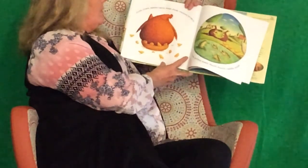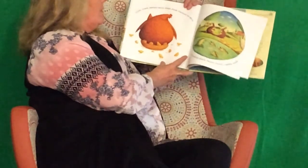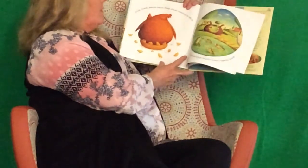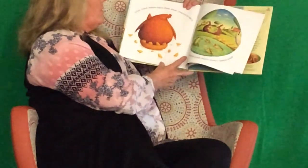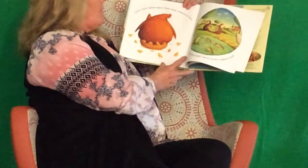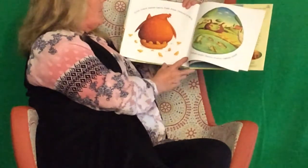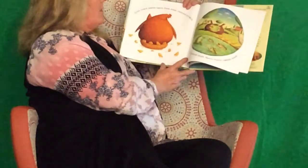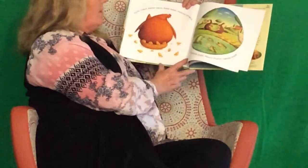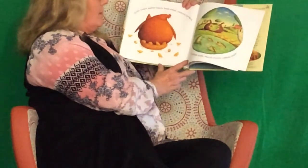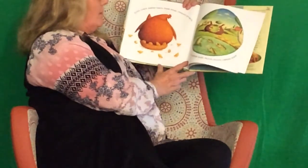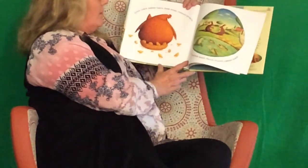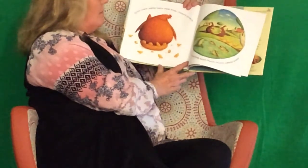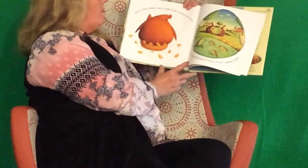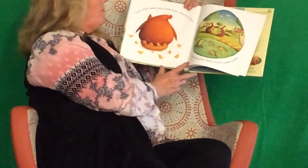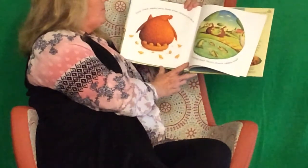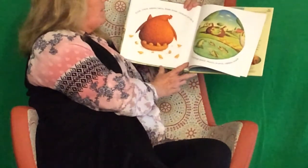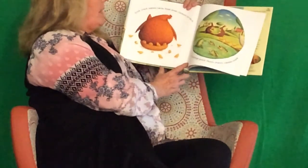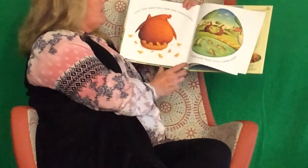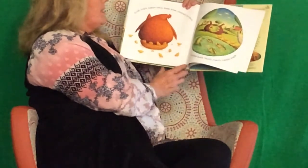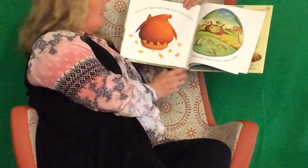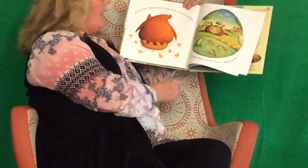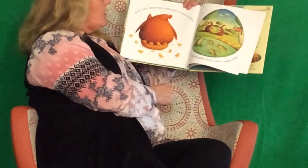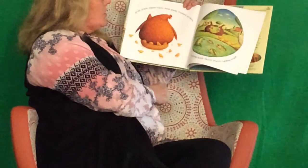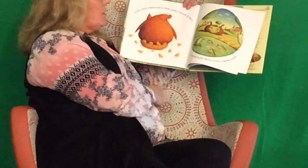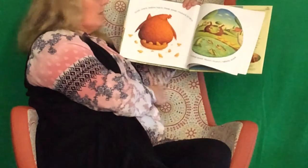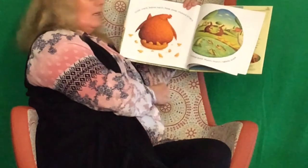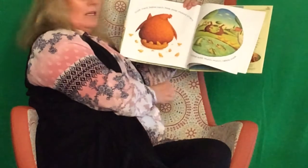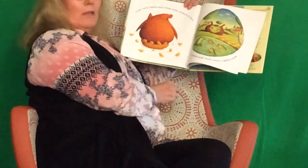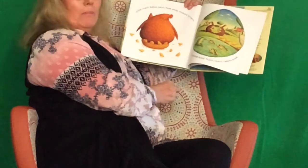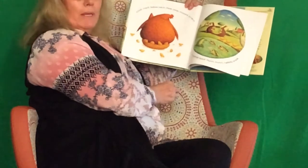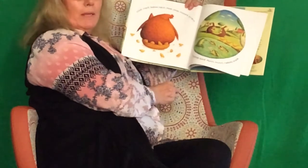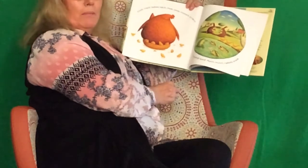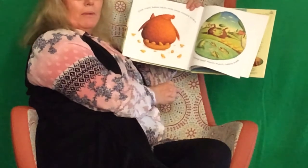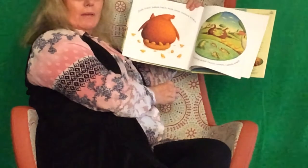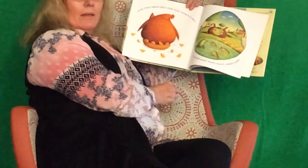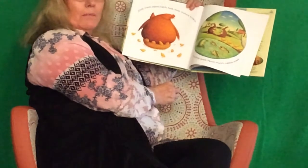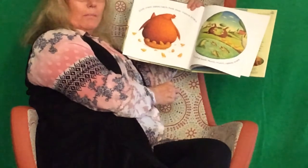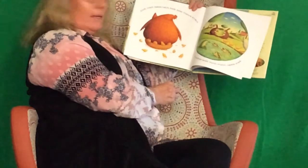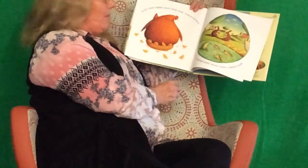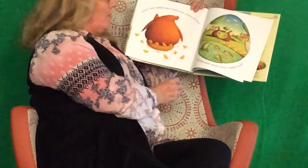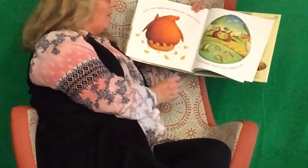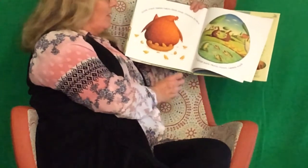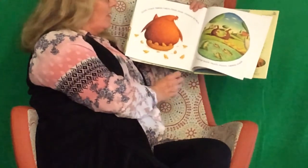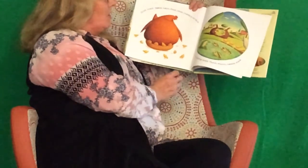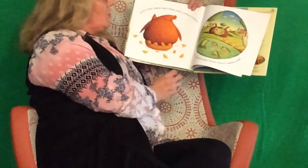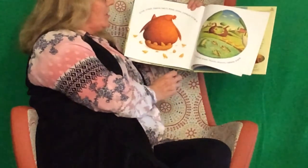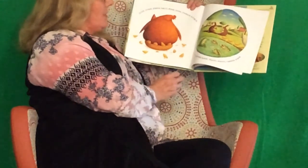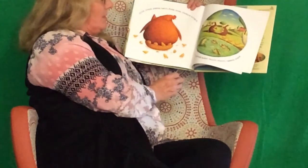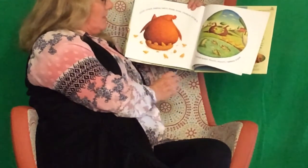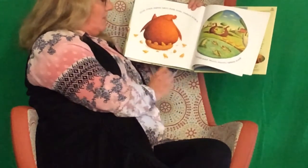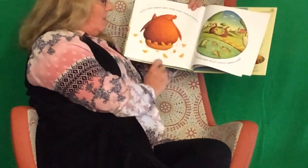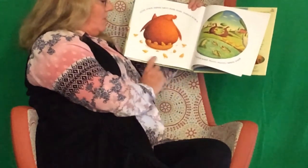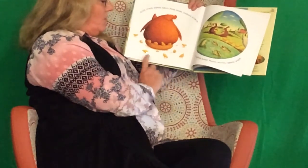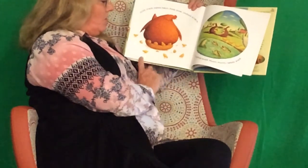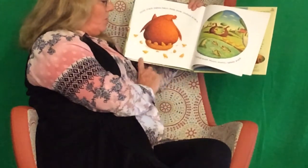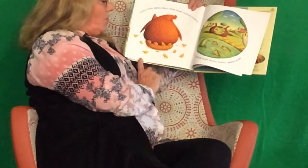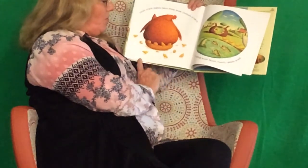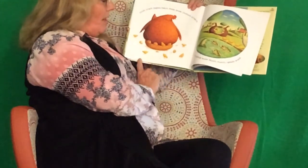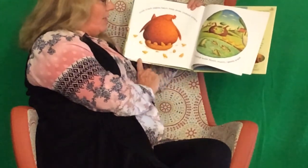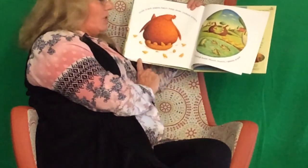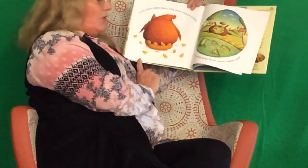Crick, crackle. Babies hatch. Peep, peep. Chickens